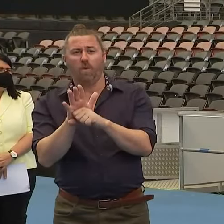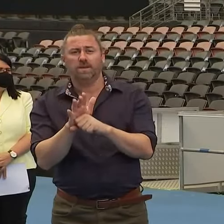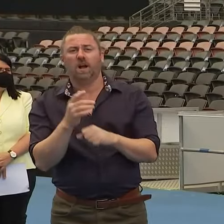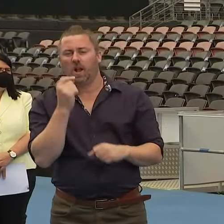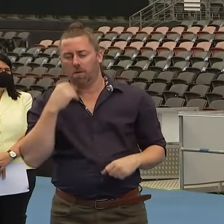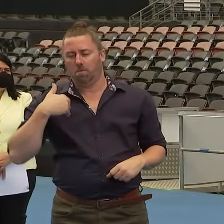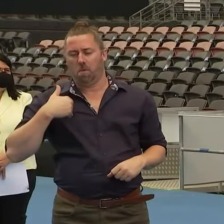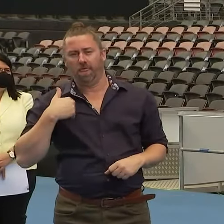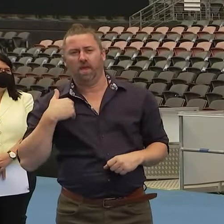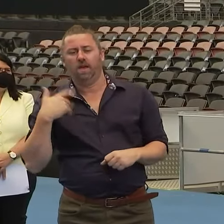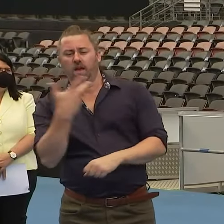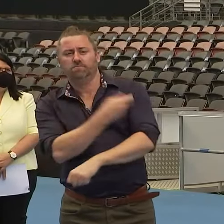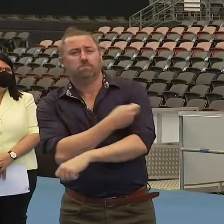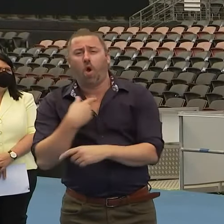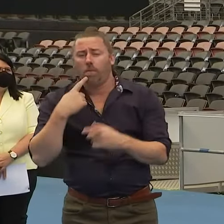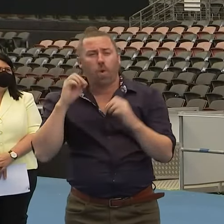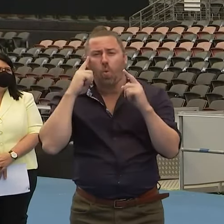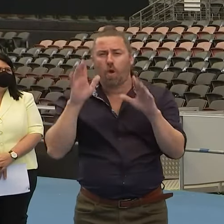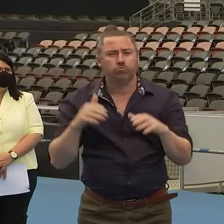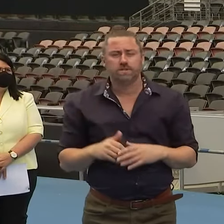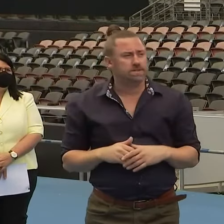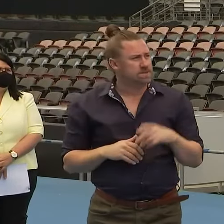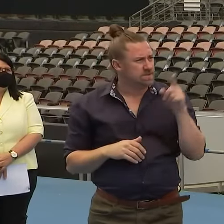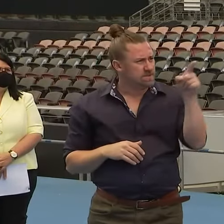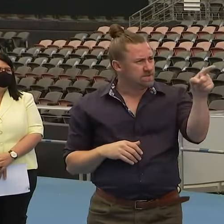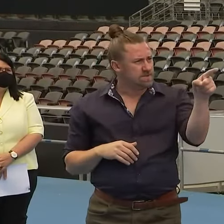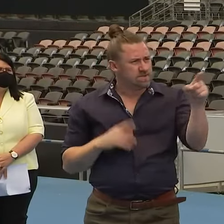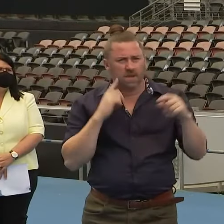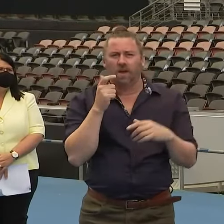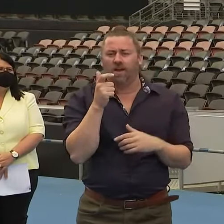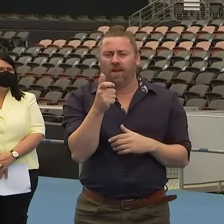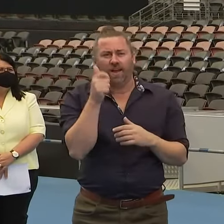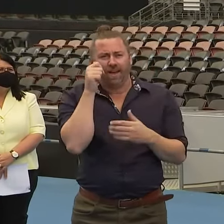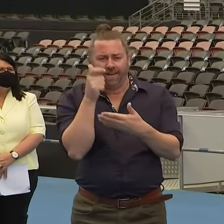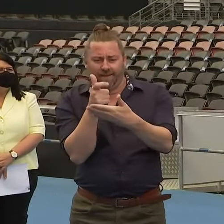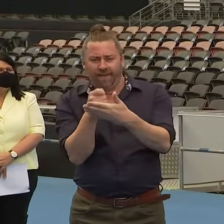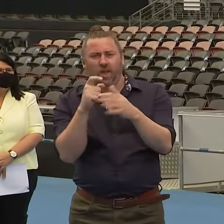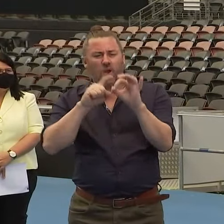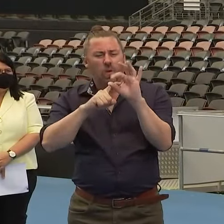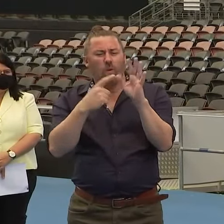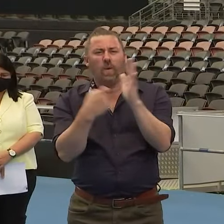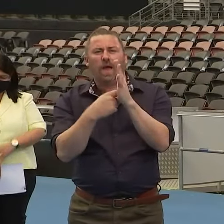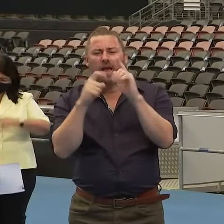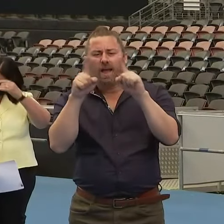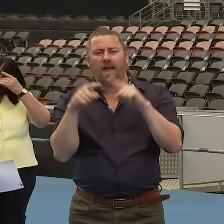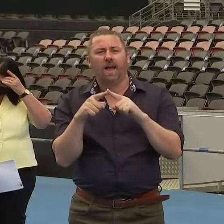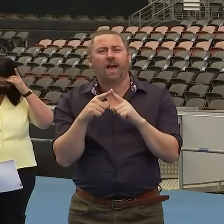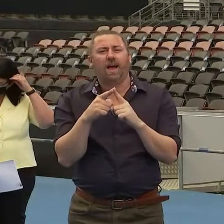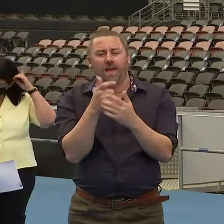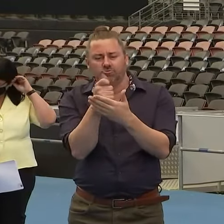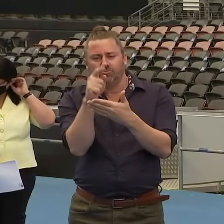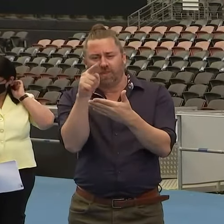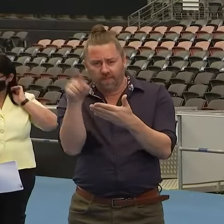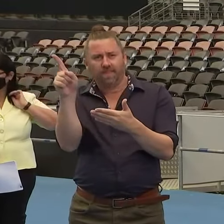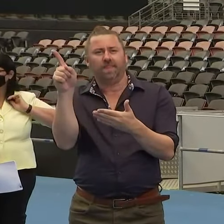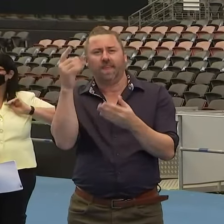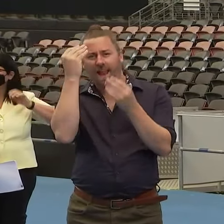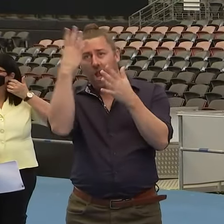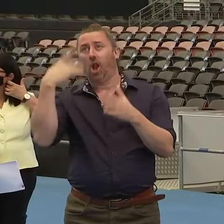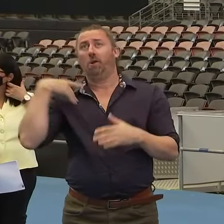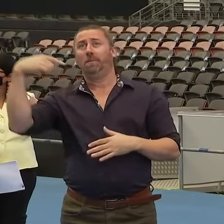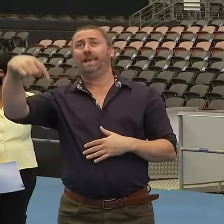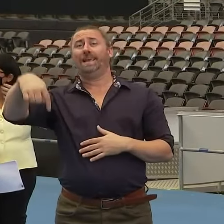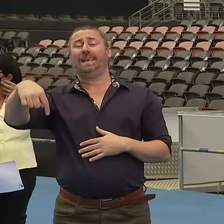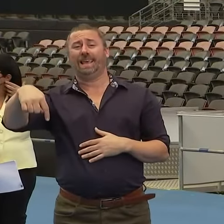slightly. We're not unduly concerned about that. How does us go and check in? There's data suggesting it's decreasing the amount of use. Are concerned about